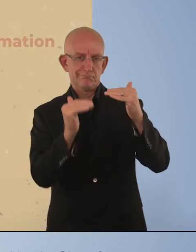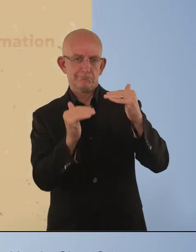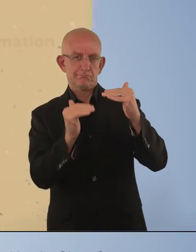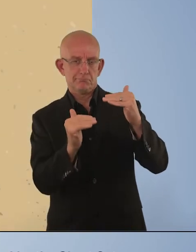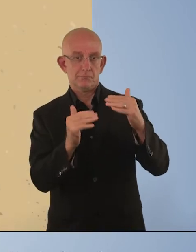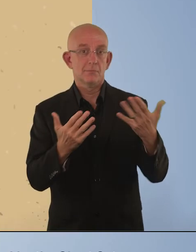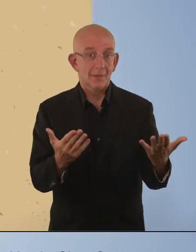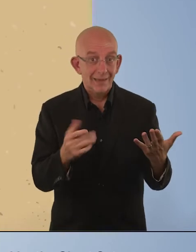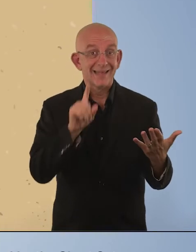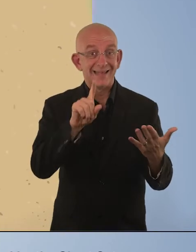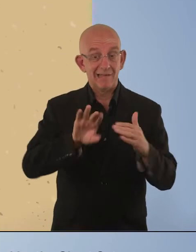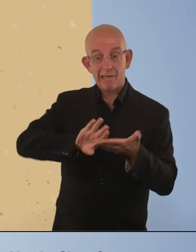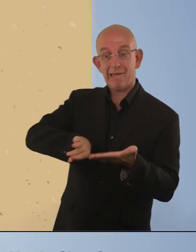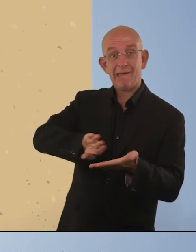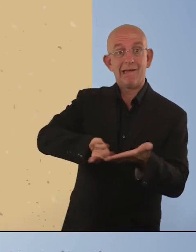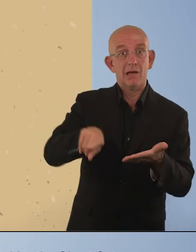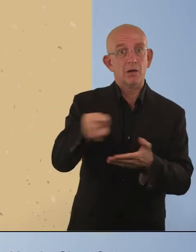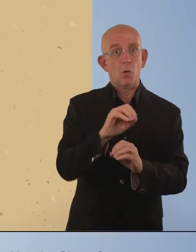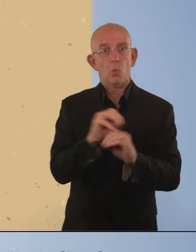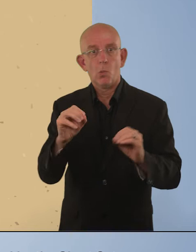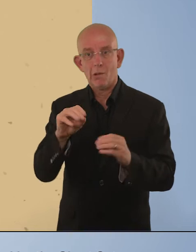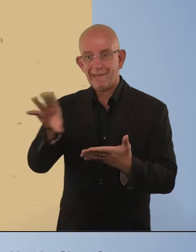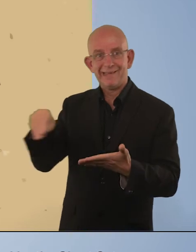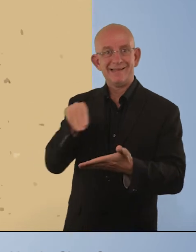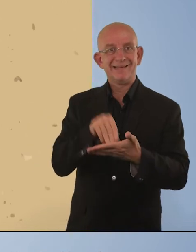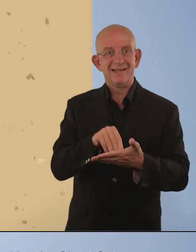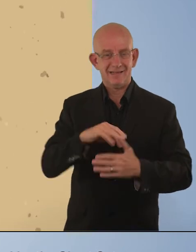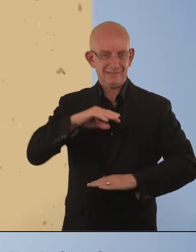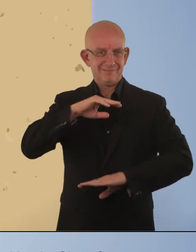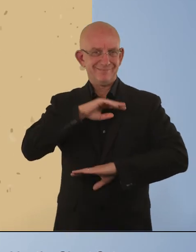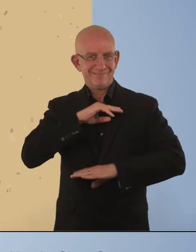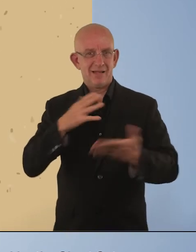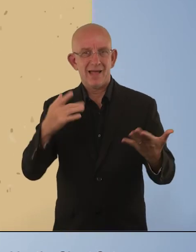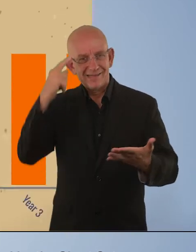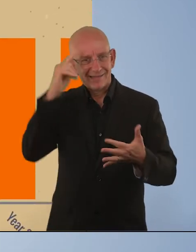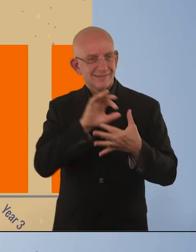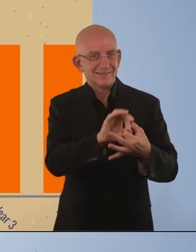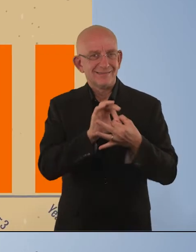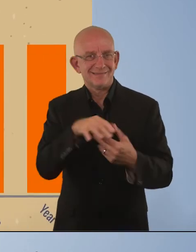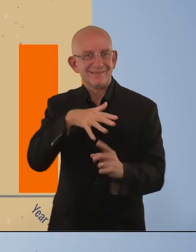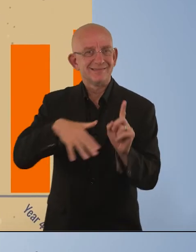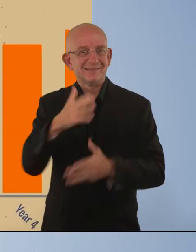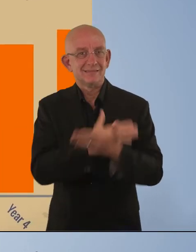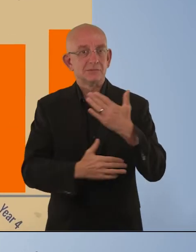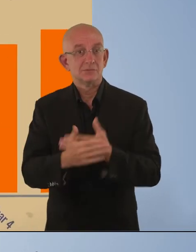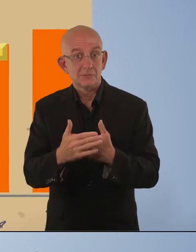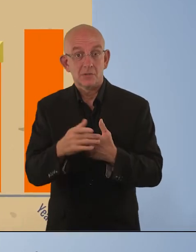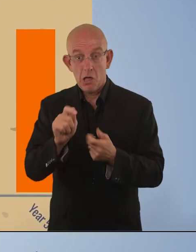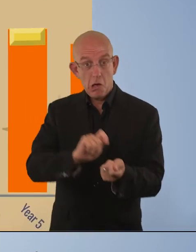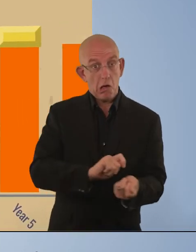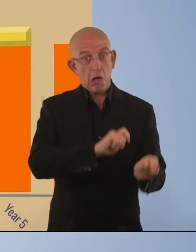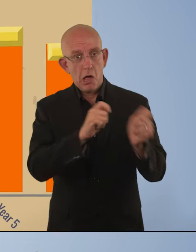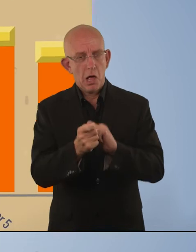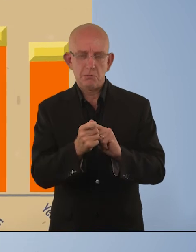Moreover, leaving out those not identified by the short set who have upper body or psychosocial difficulties will have a small impact on